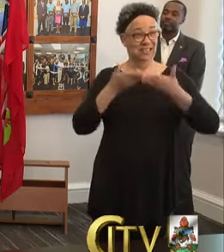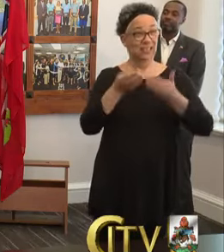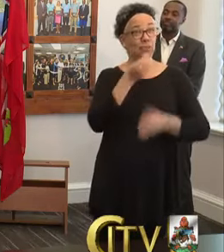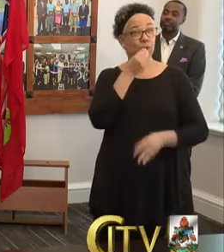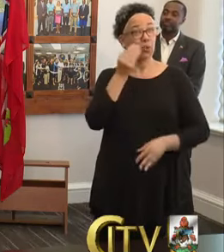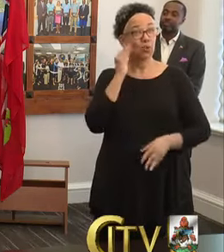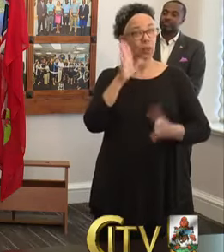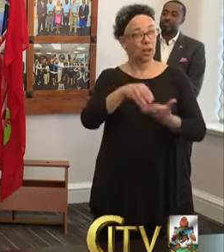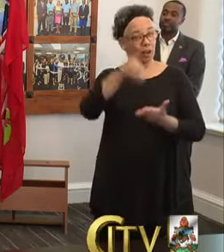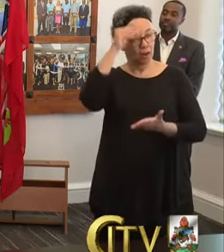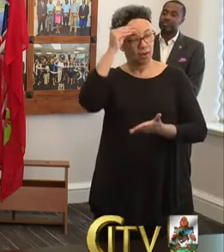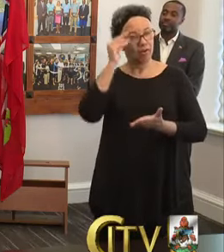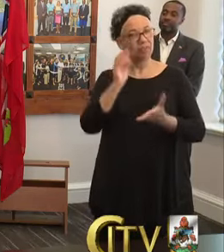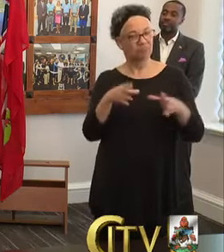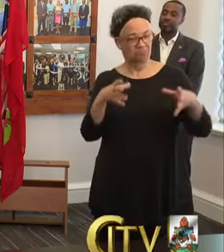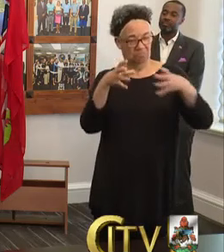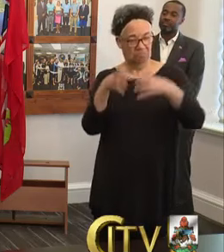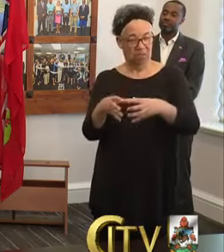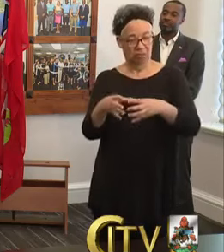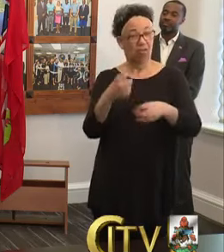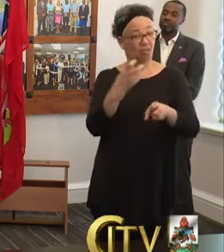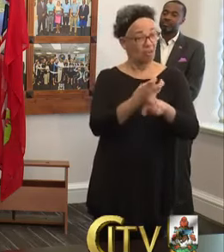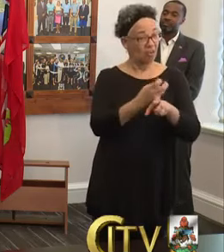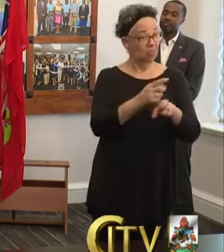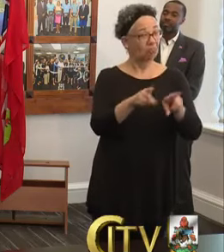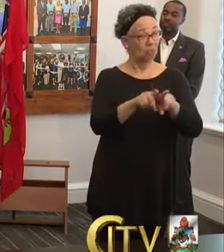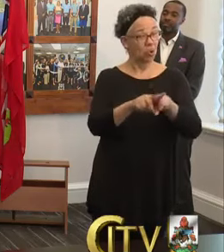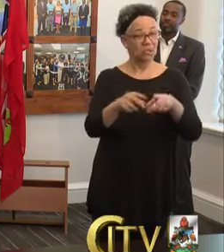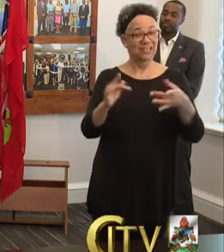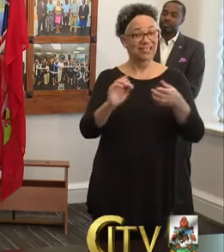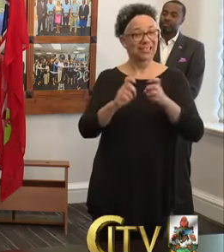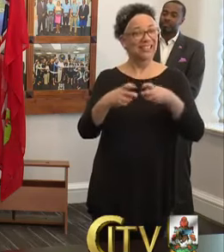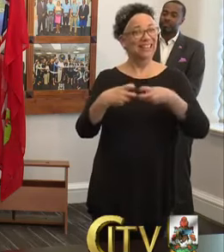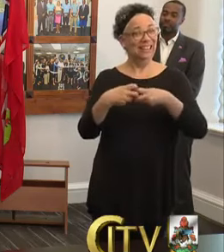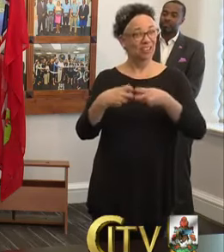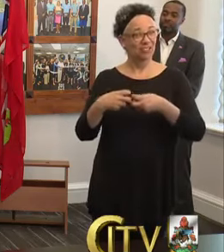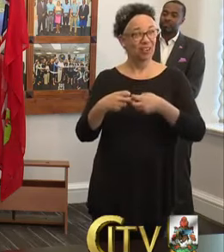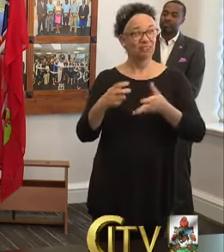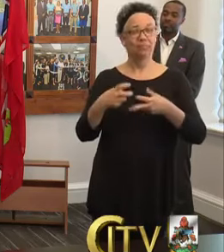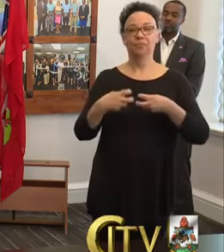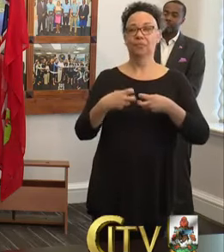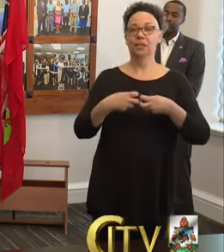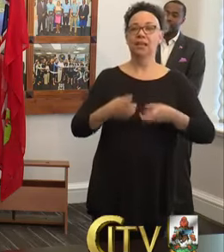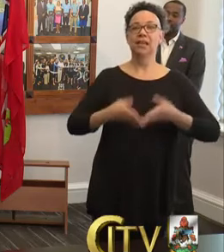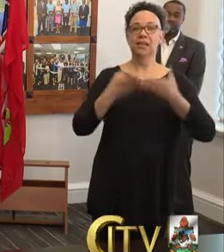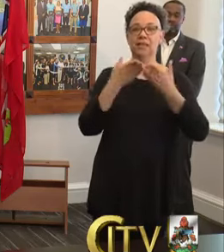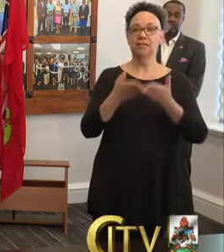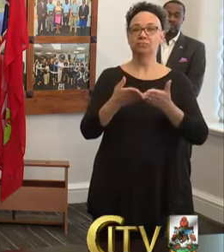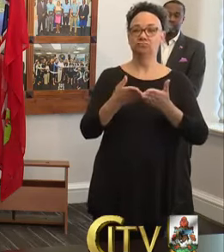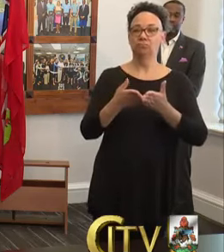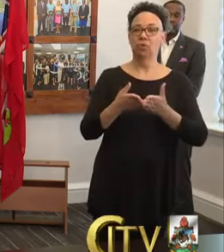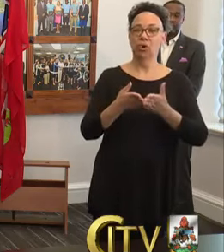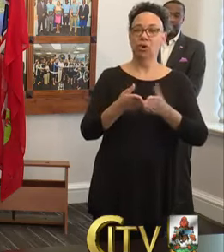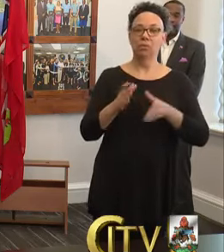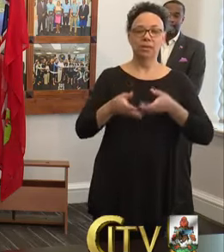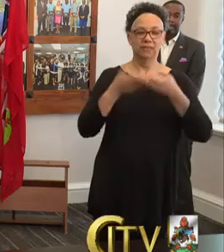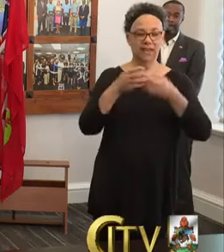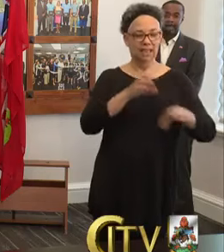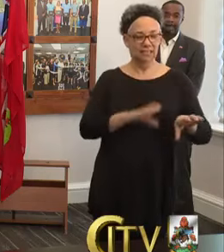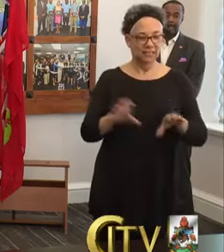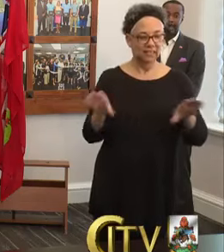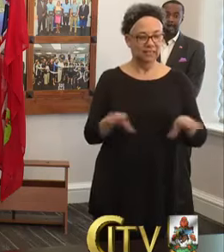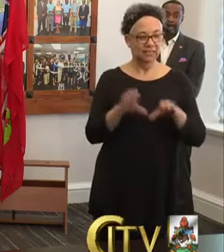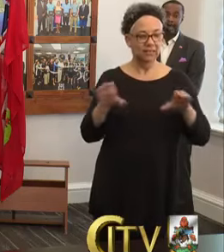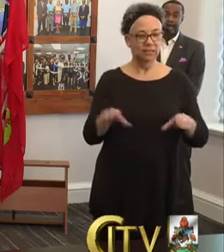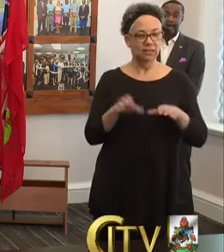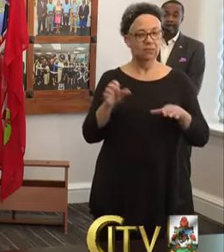packets both hard and electronic. Using the teaching strategies gold platform for posting activities at the preschool level.